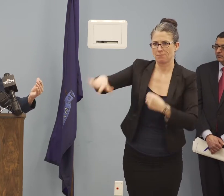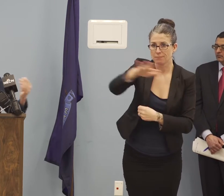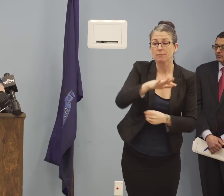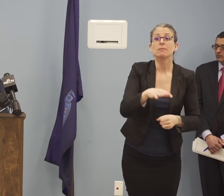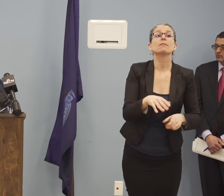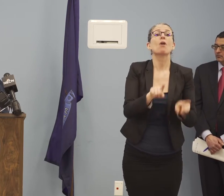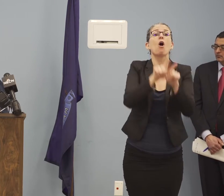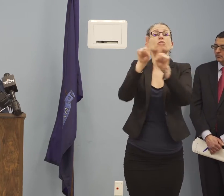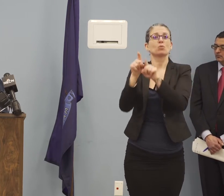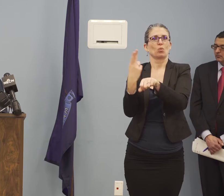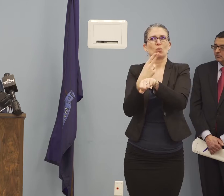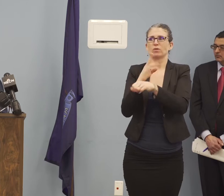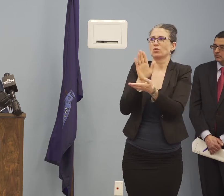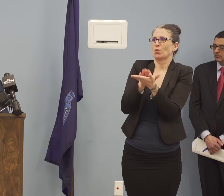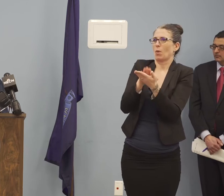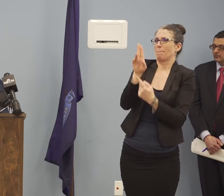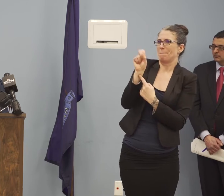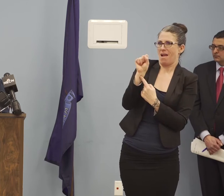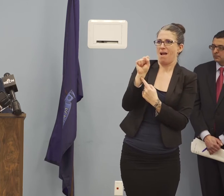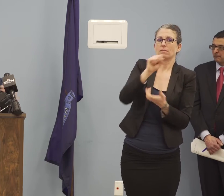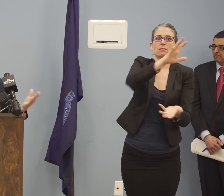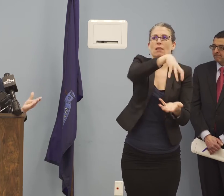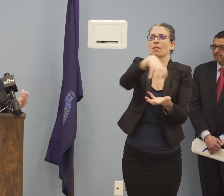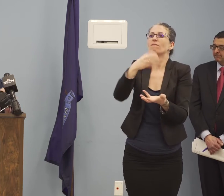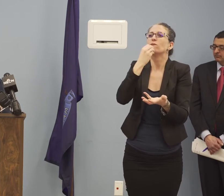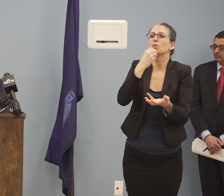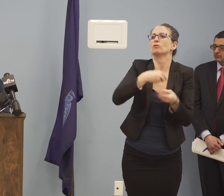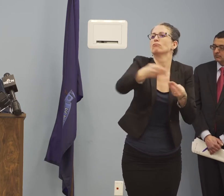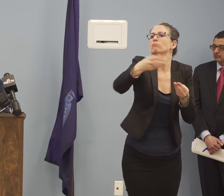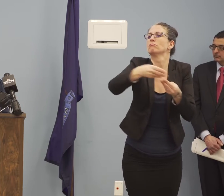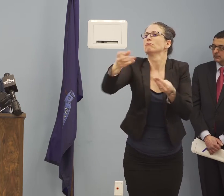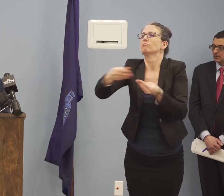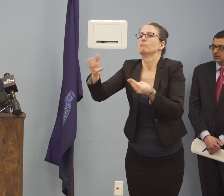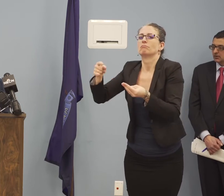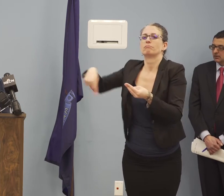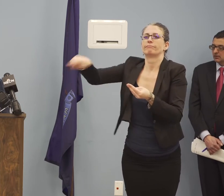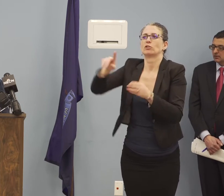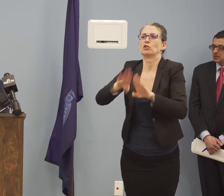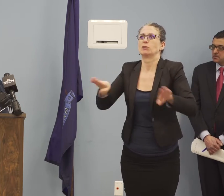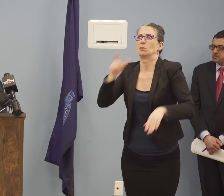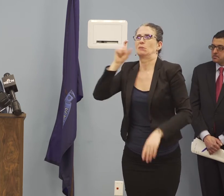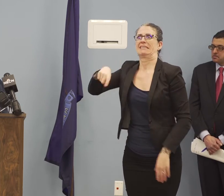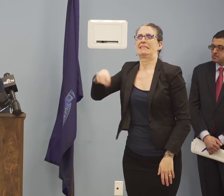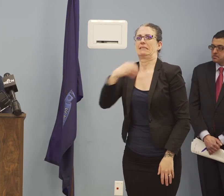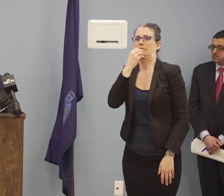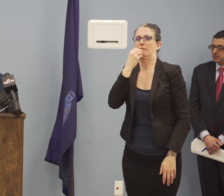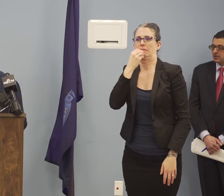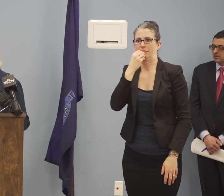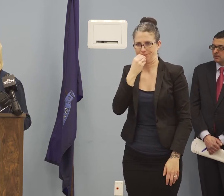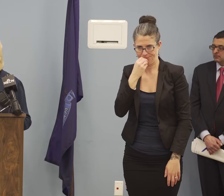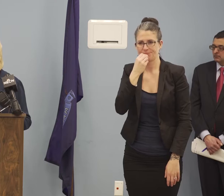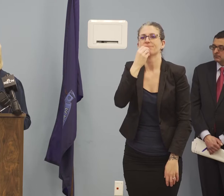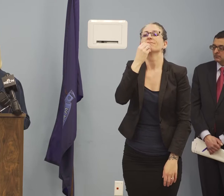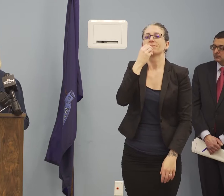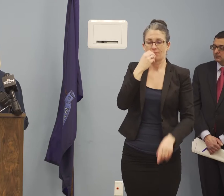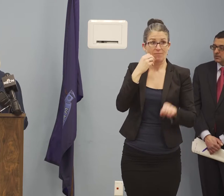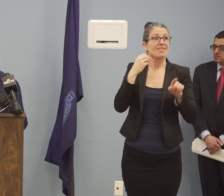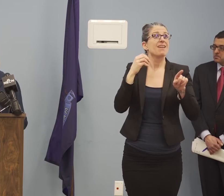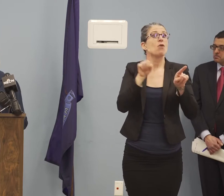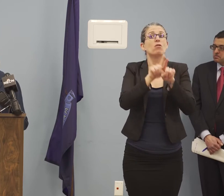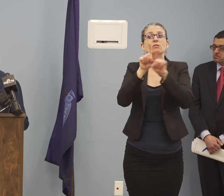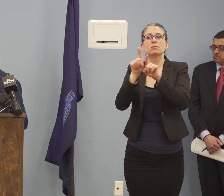-ed, as it were, encouraging kids to stay online and get lessons online. I read in the paper this morning that